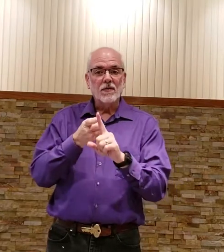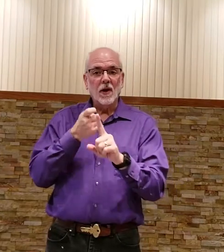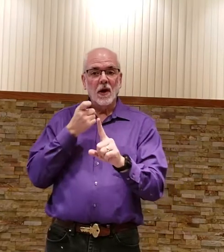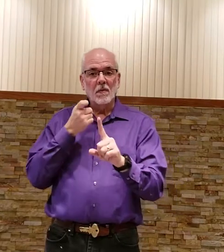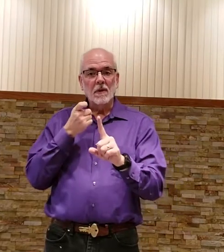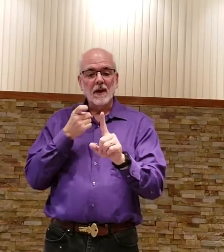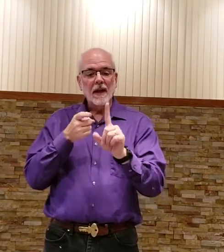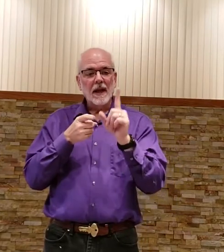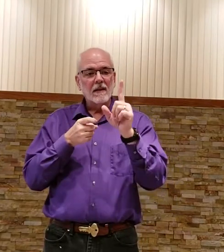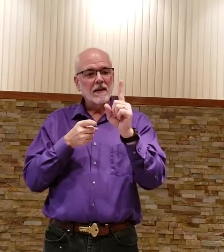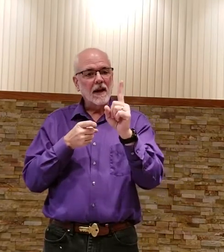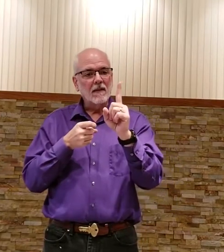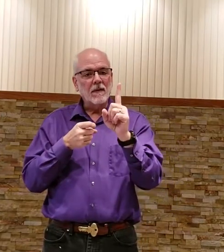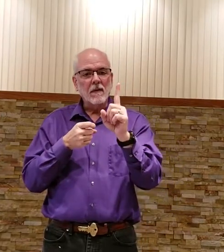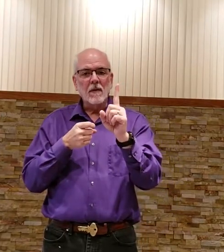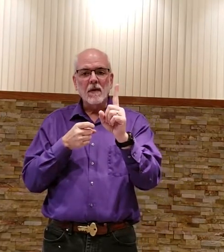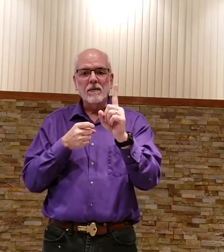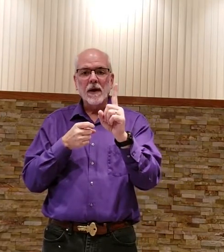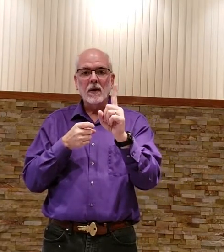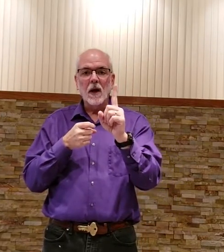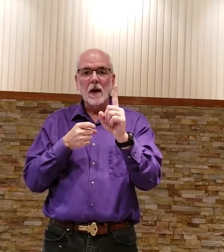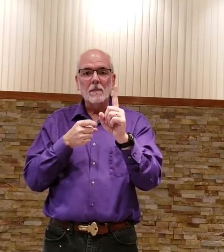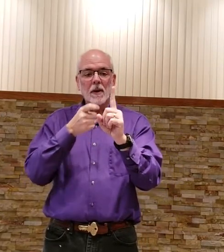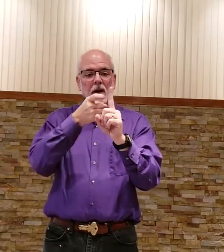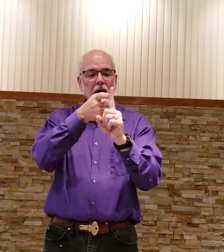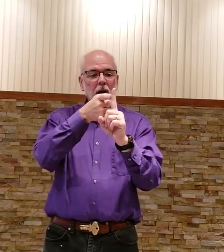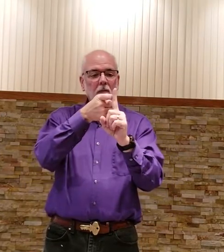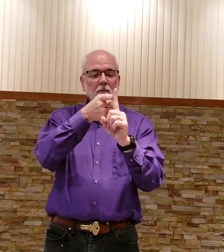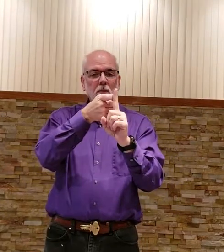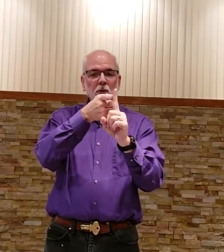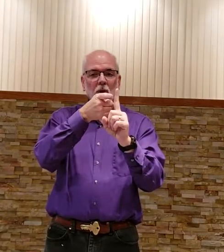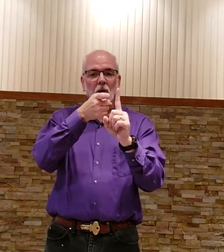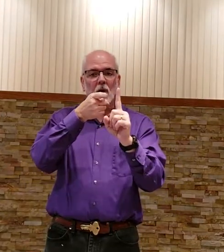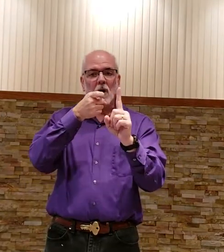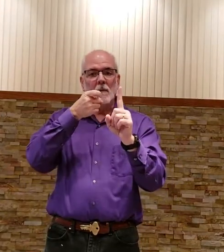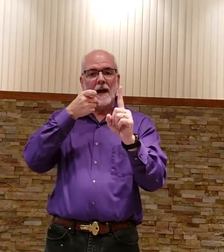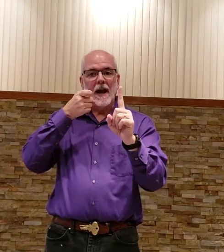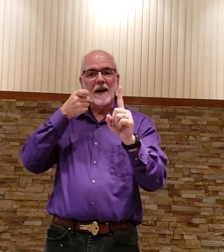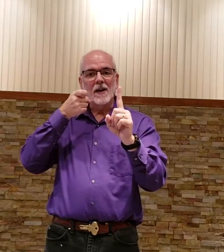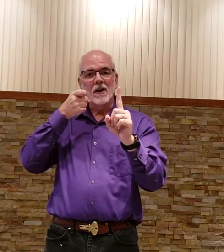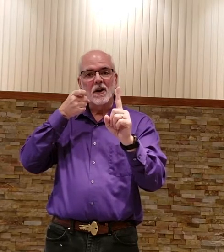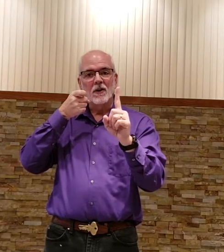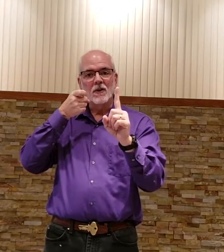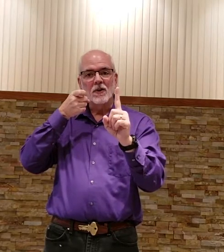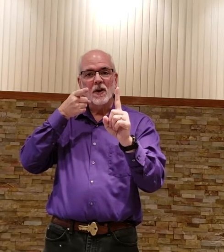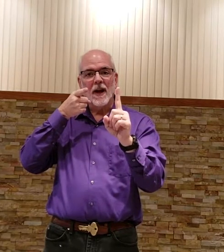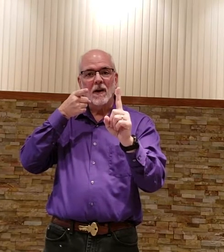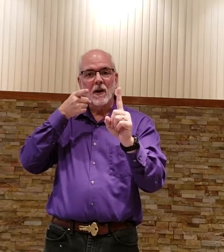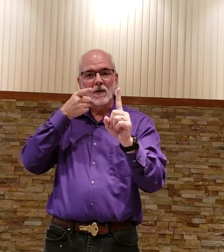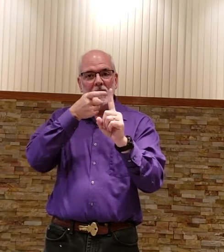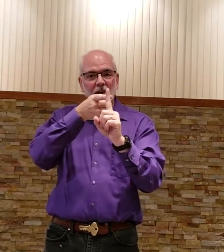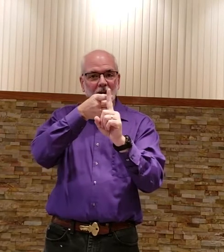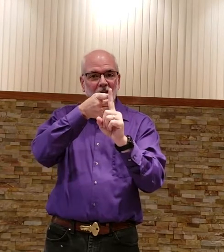from kind of a finger up draw back like you're going to shoot an arrow all right